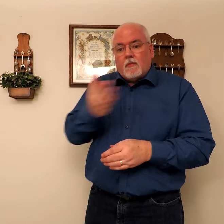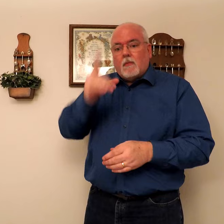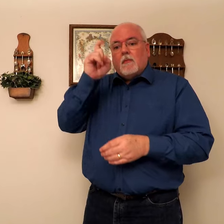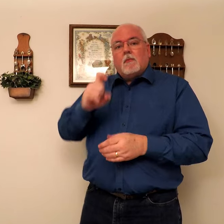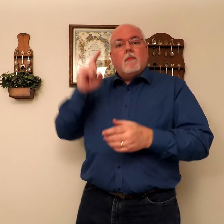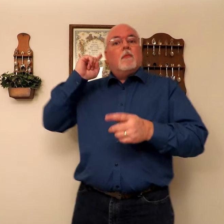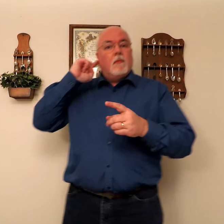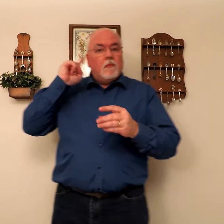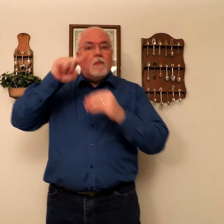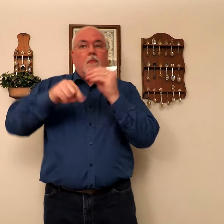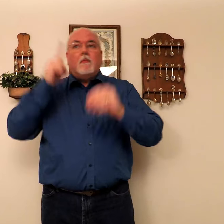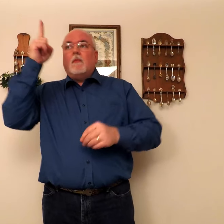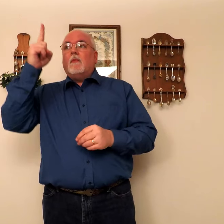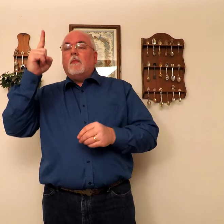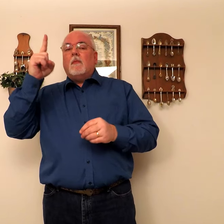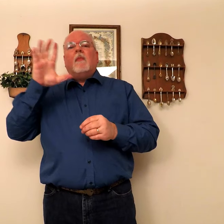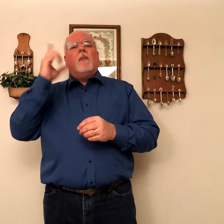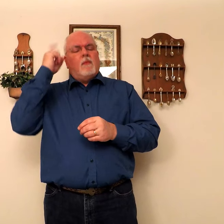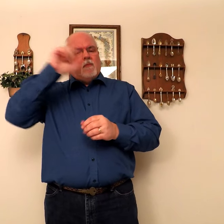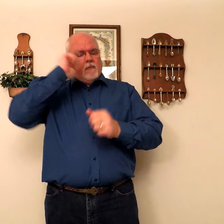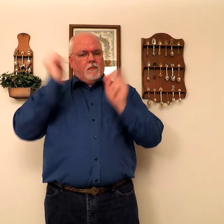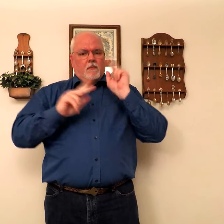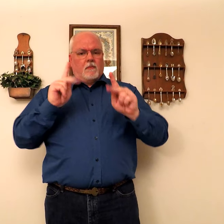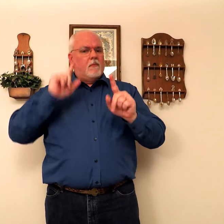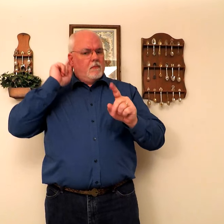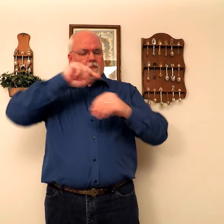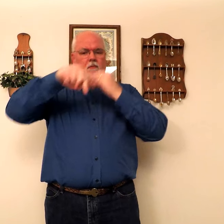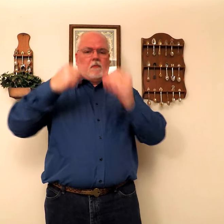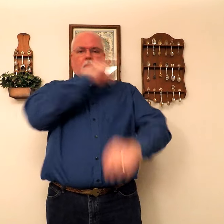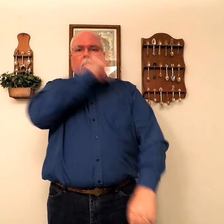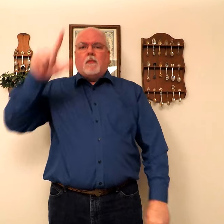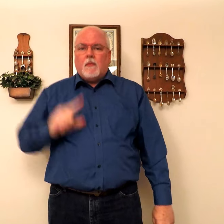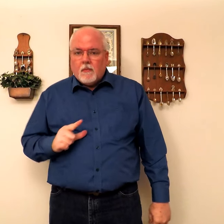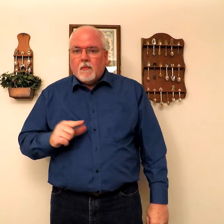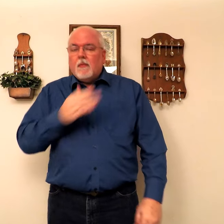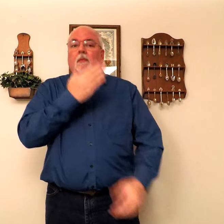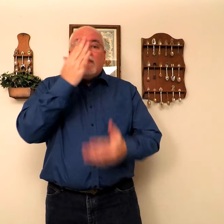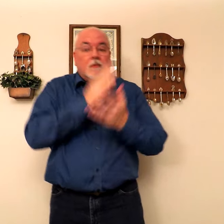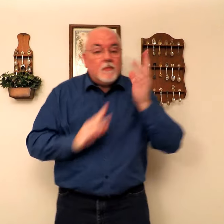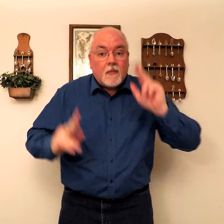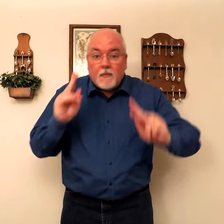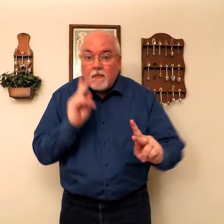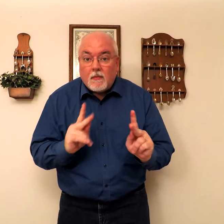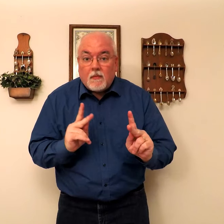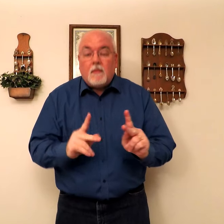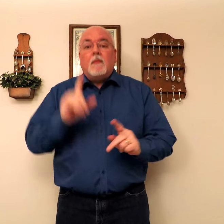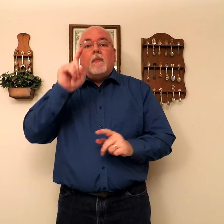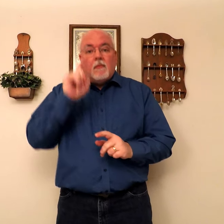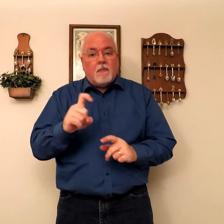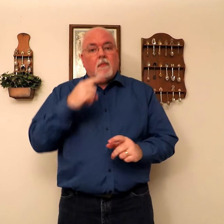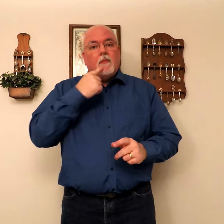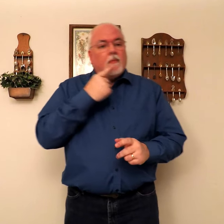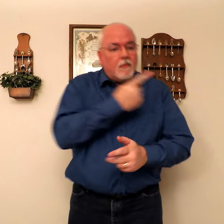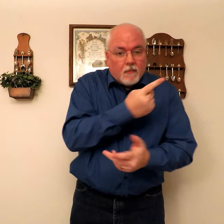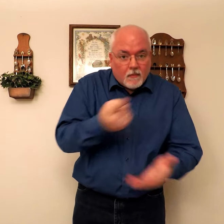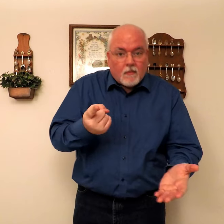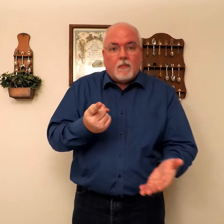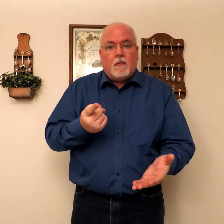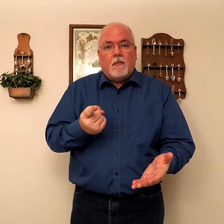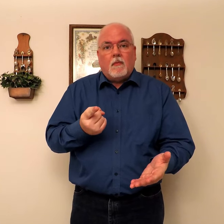him. And for anyone to hear about the Lord, someone must tell them. And